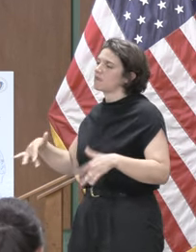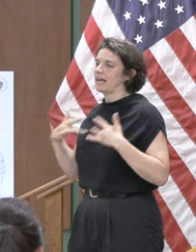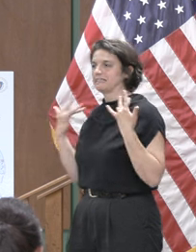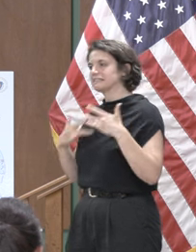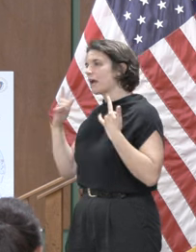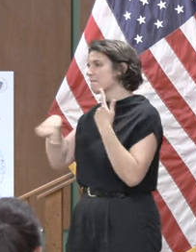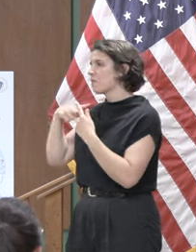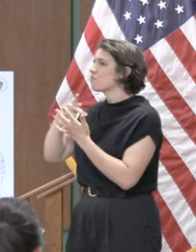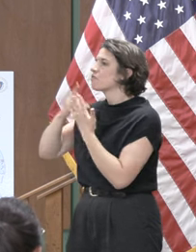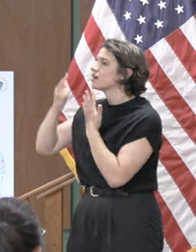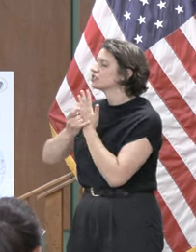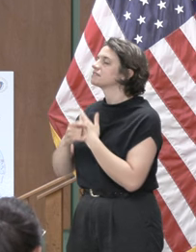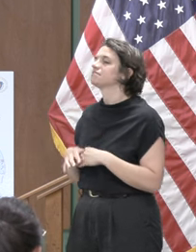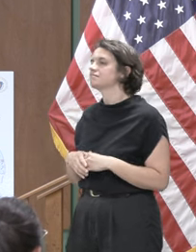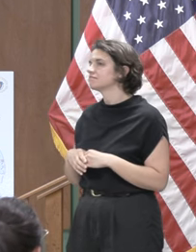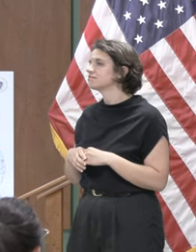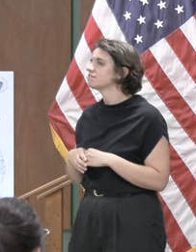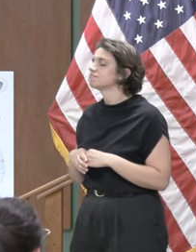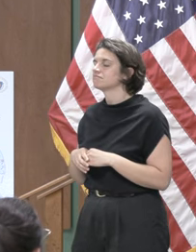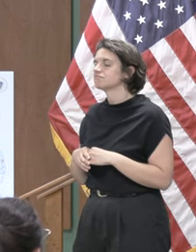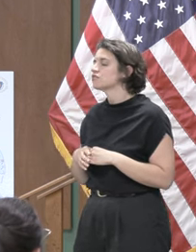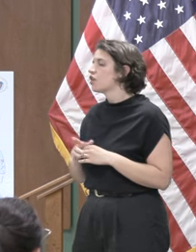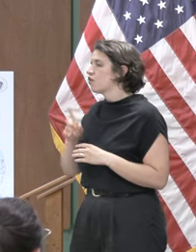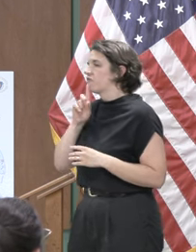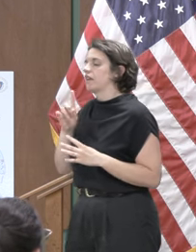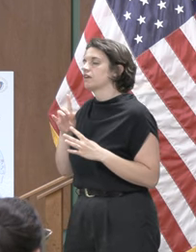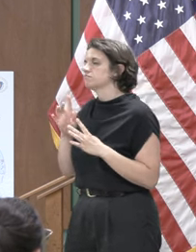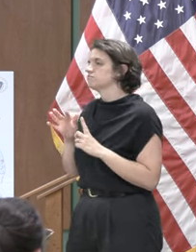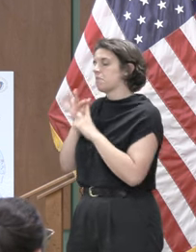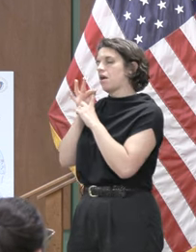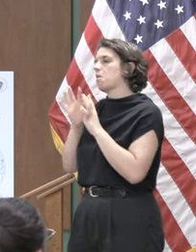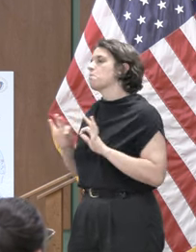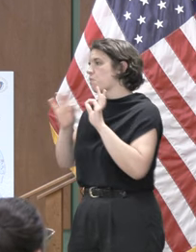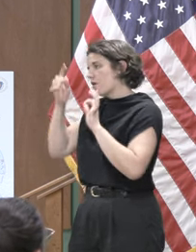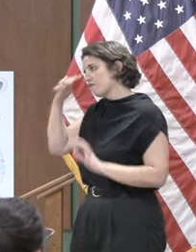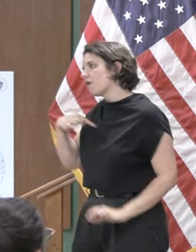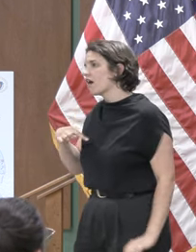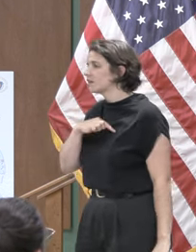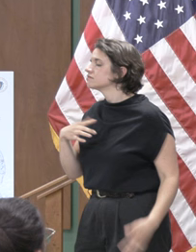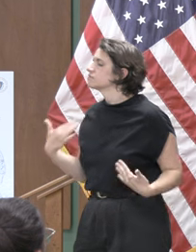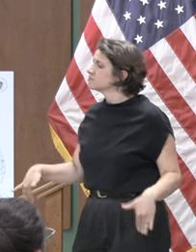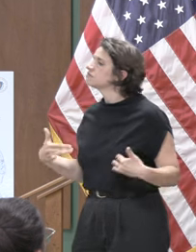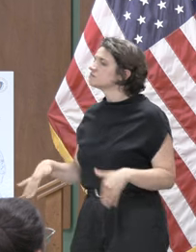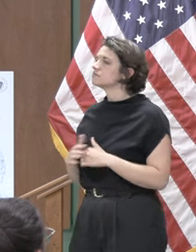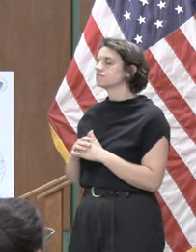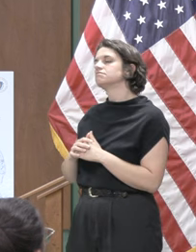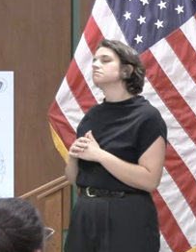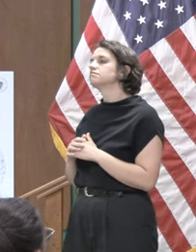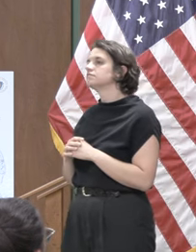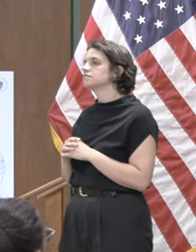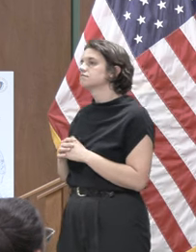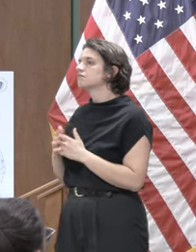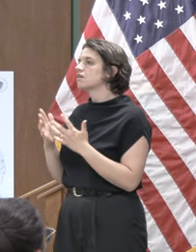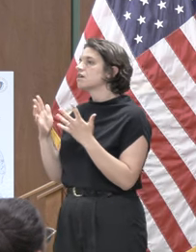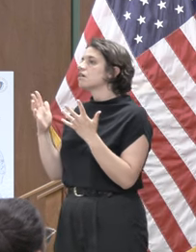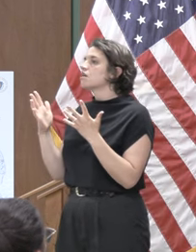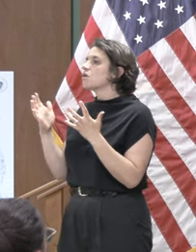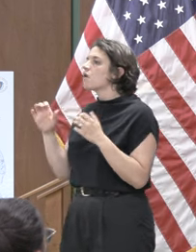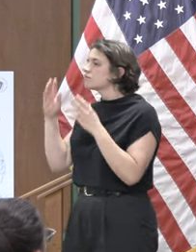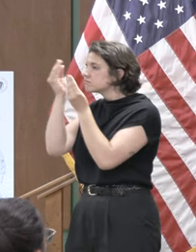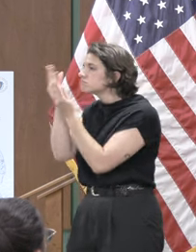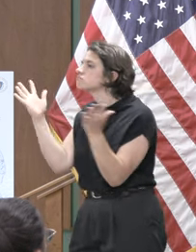this project it really means the world to us i also want to express our appreciation and our honor